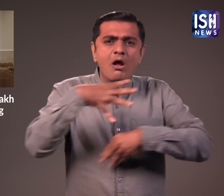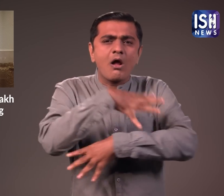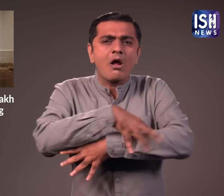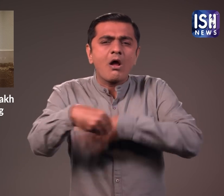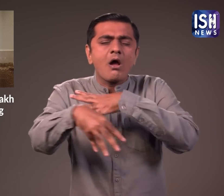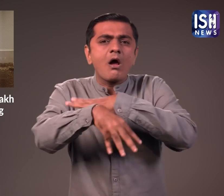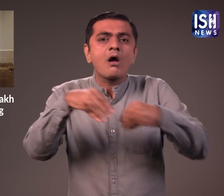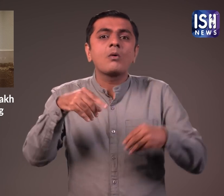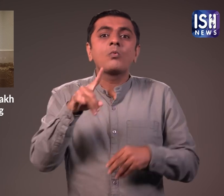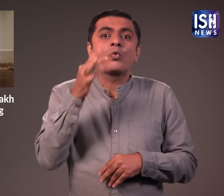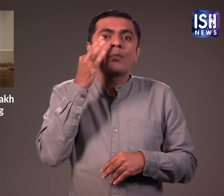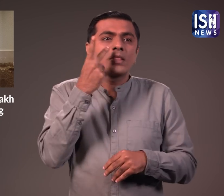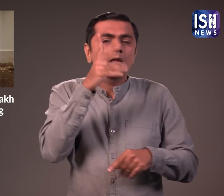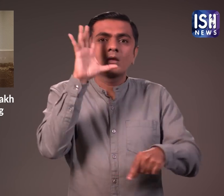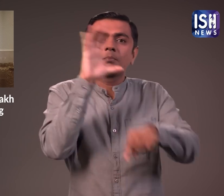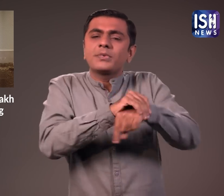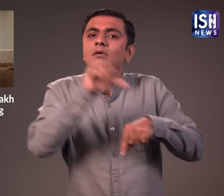figure and make it more realistic.